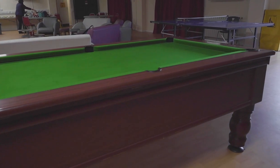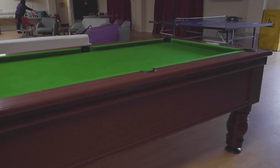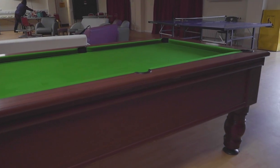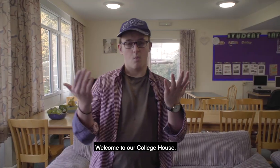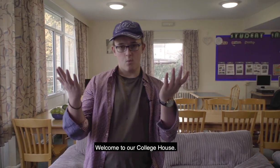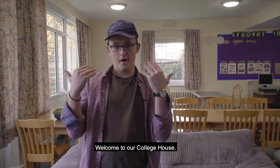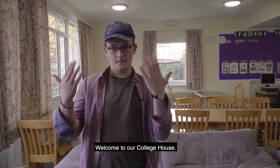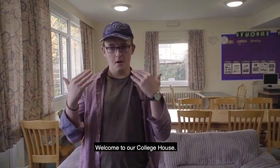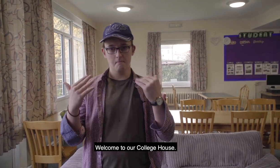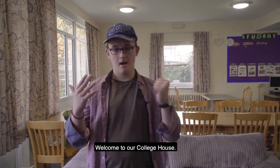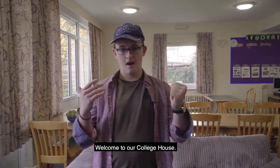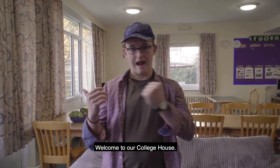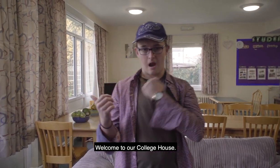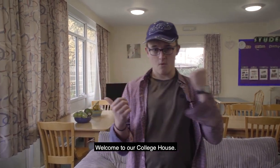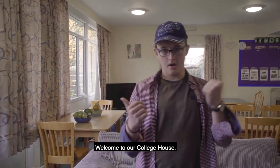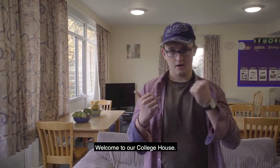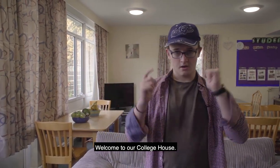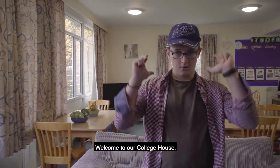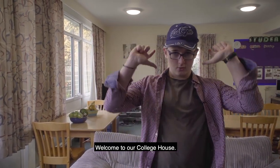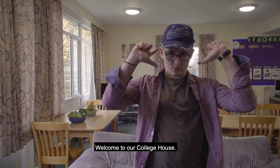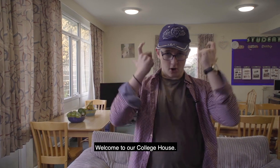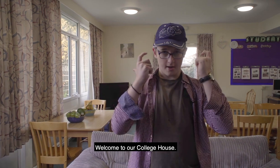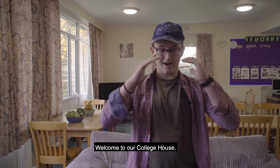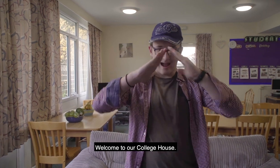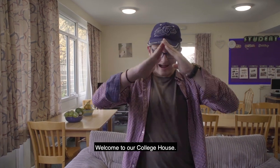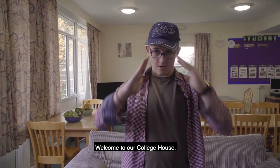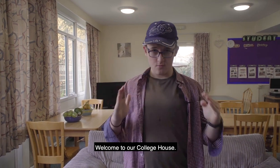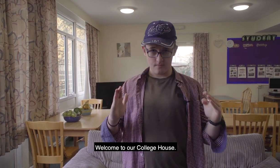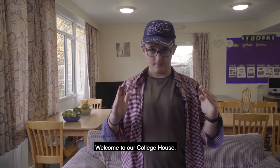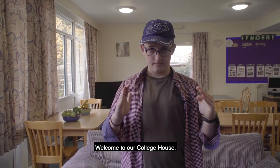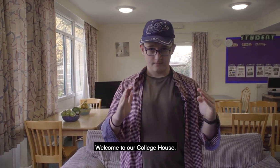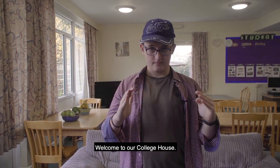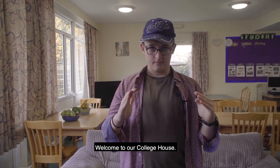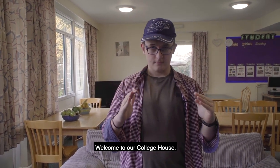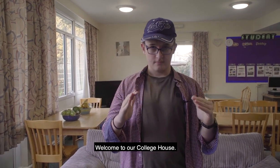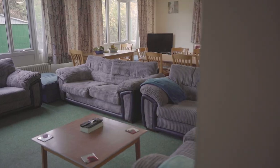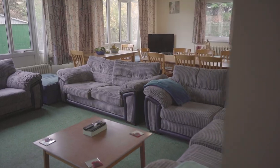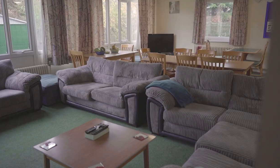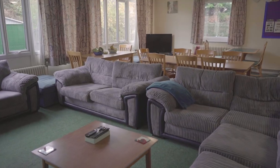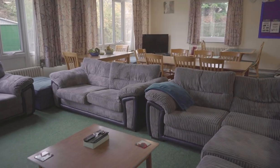We should always call it home. We